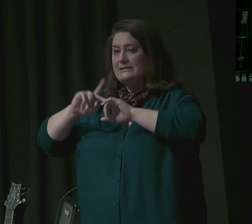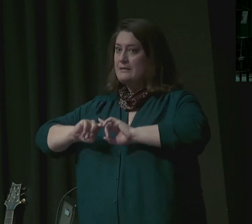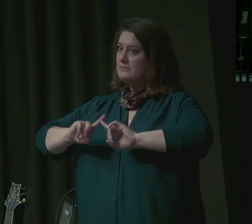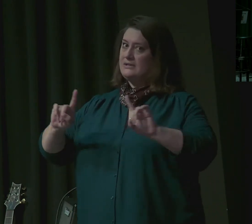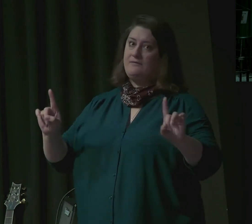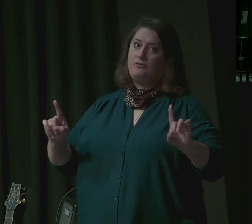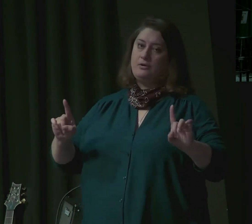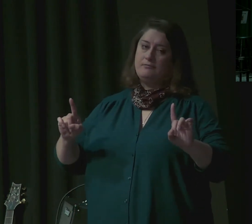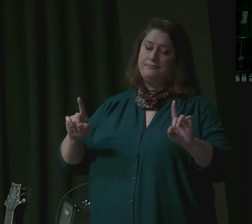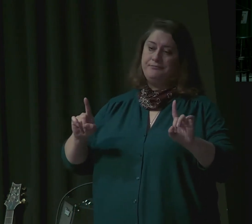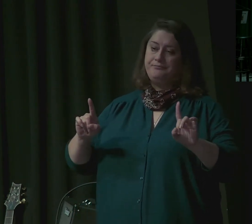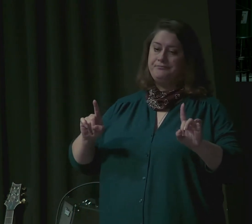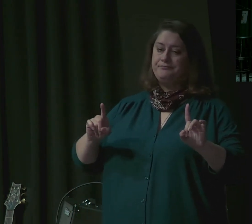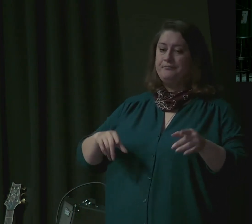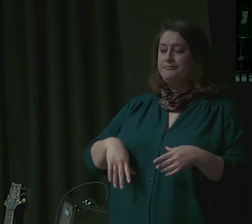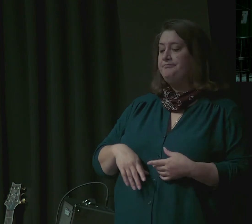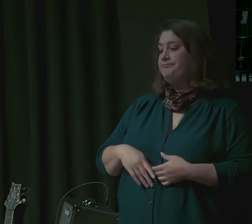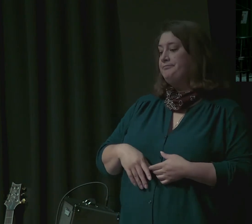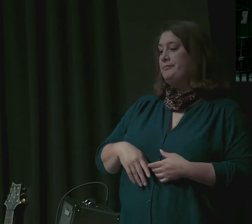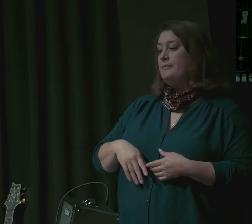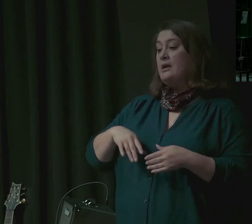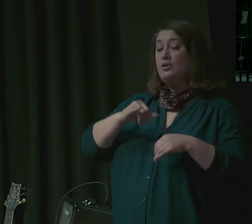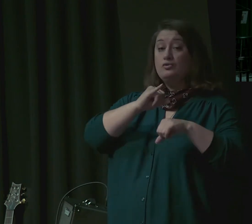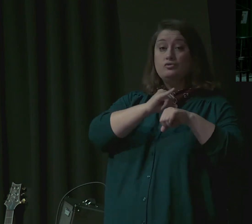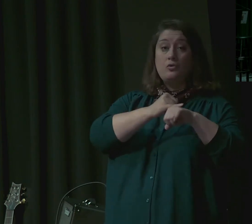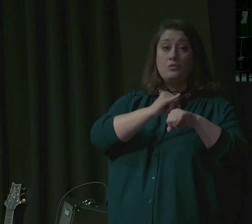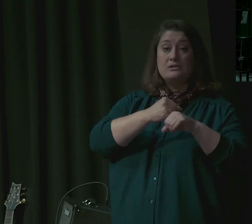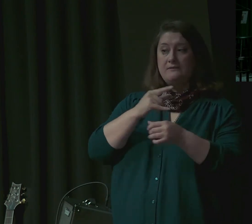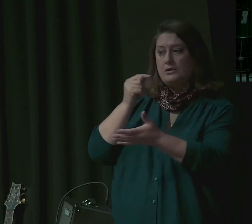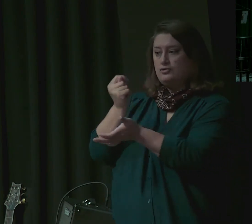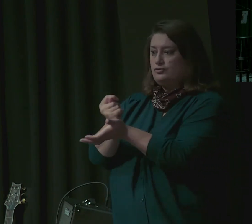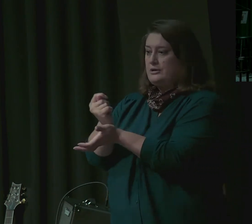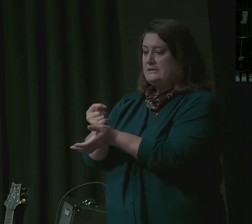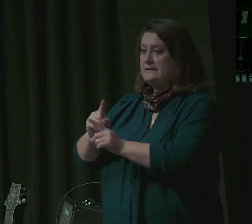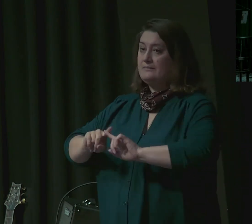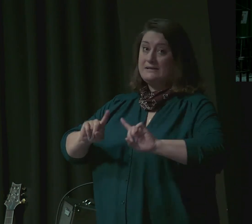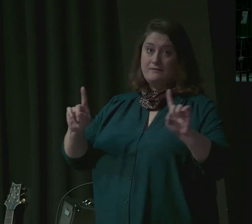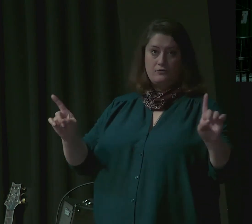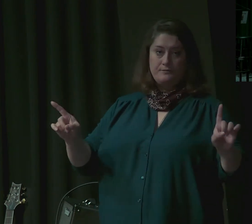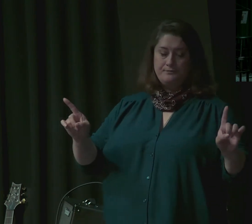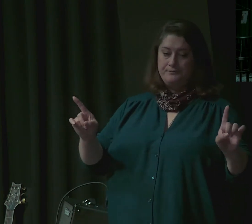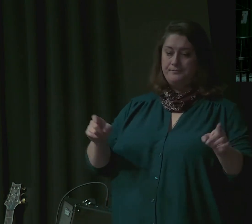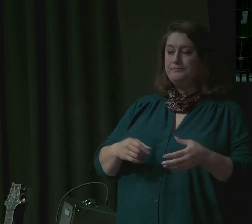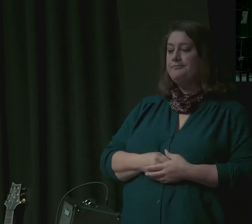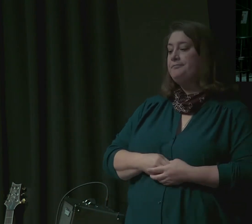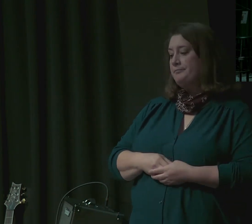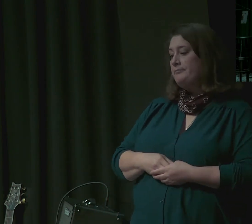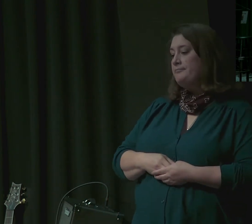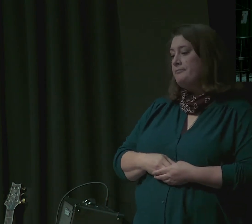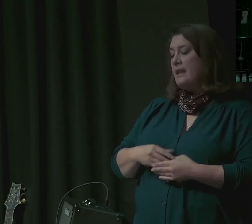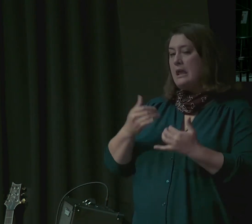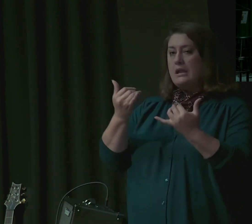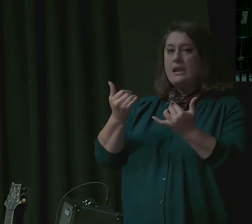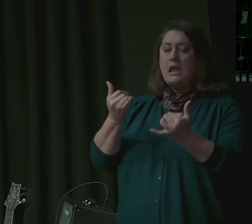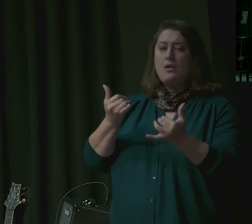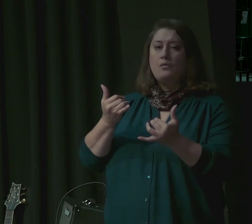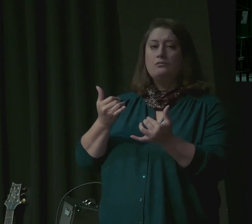respond differently. And Joseph will be tender and solicitous and congenial.